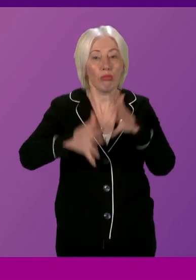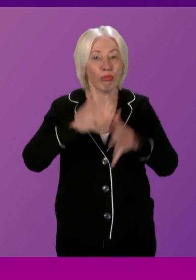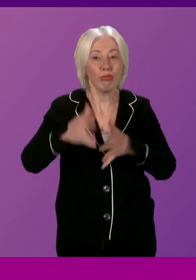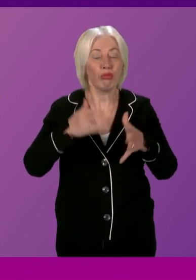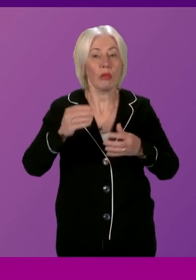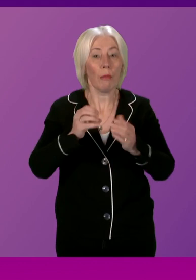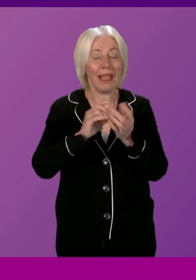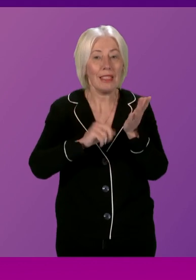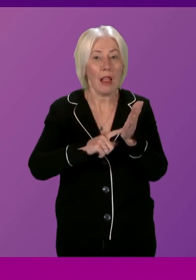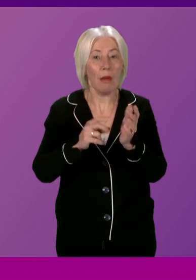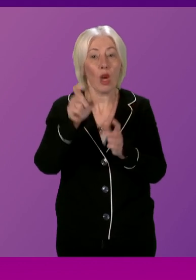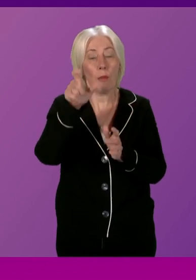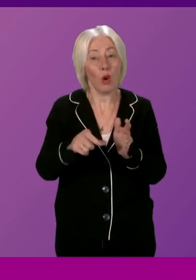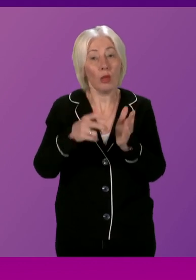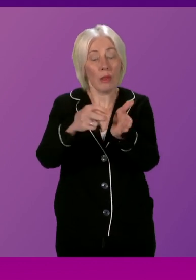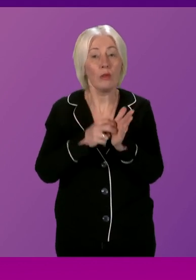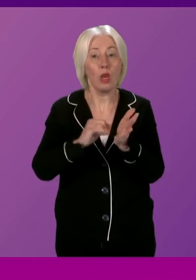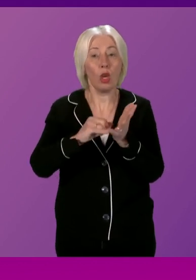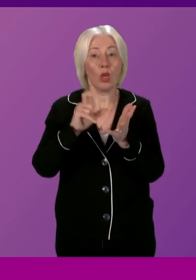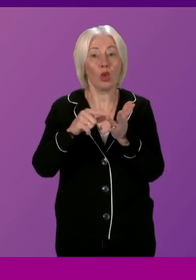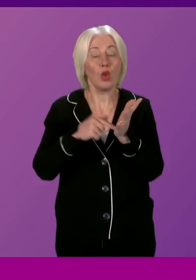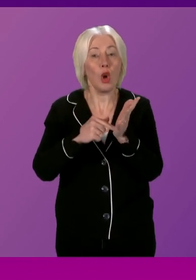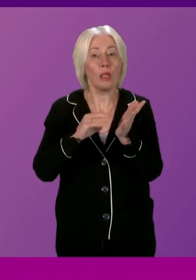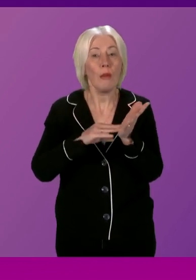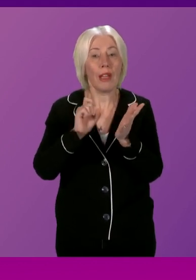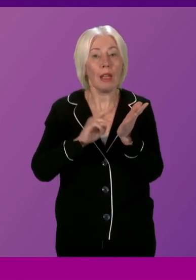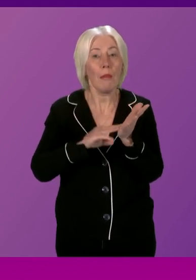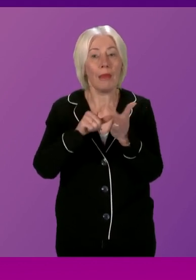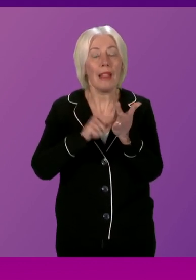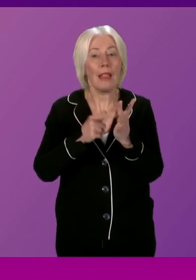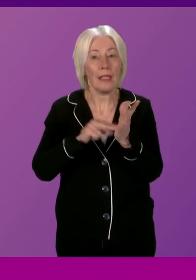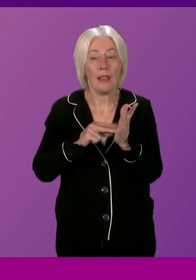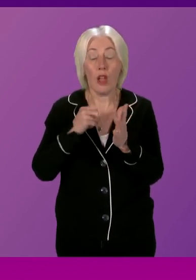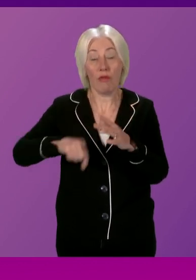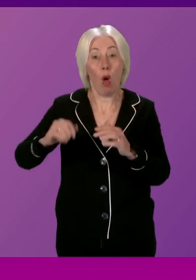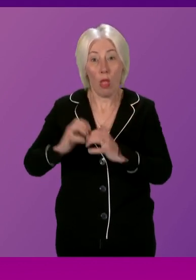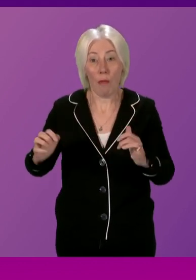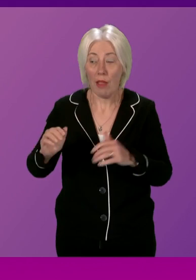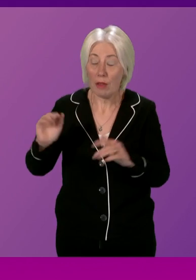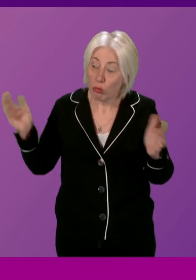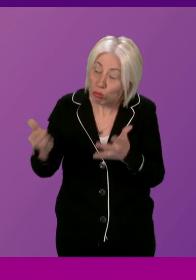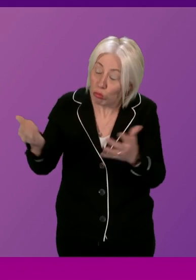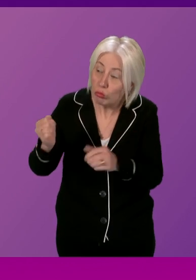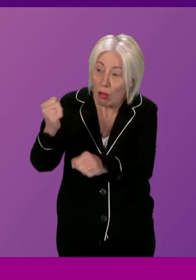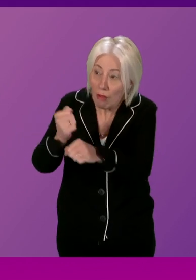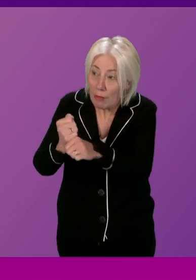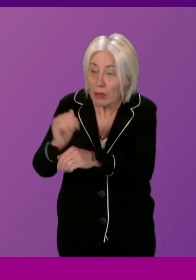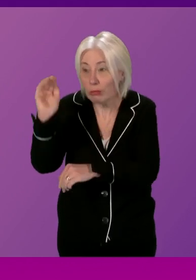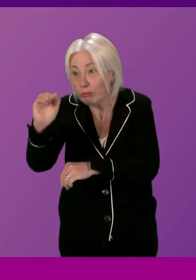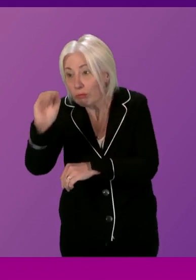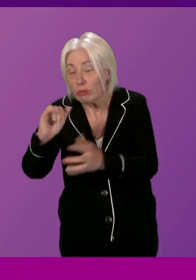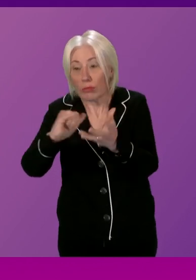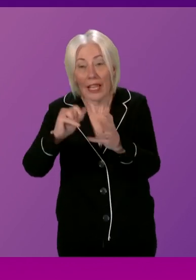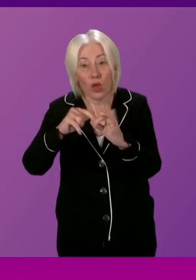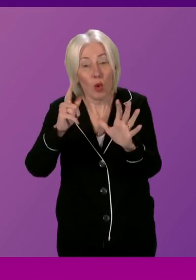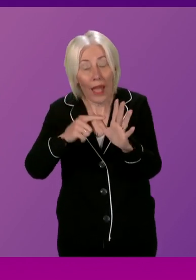Language lodged by Scott Macmillan, calling in the Scottish Parliament to urge the Scottish Government to encourage the Scottish Qualifications Authority,